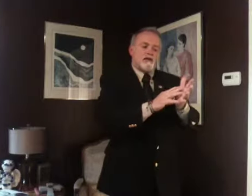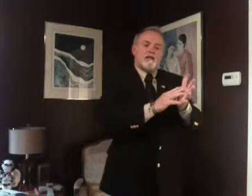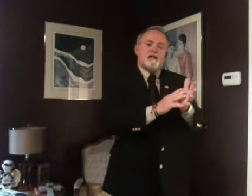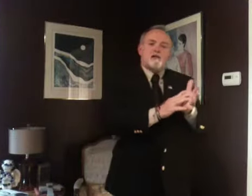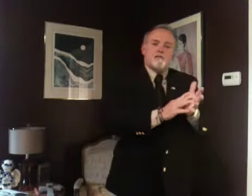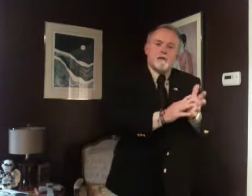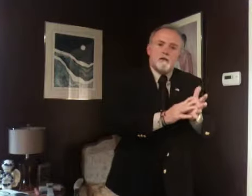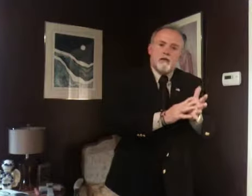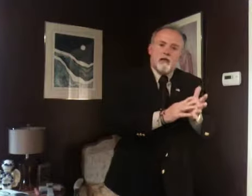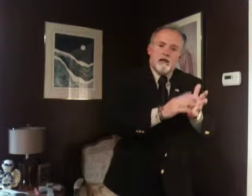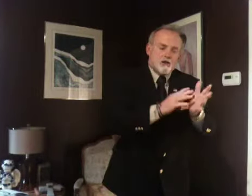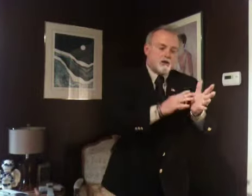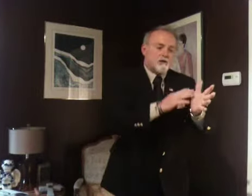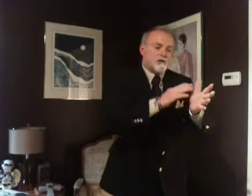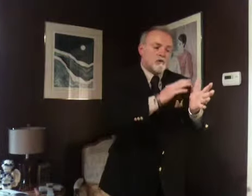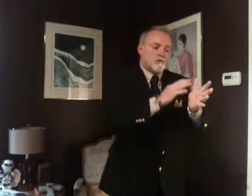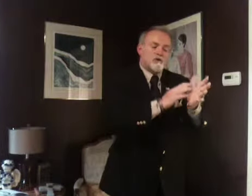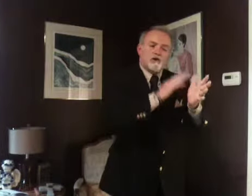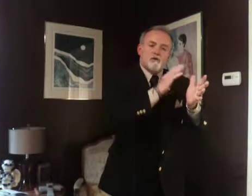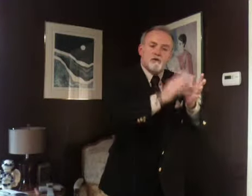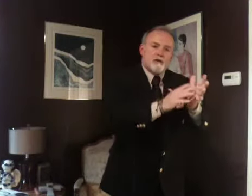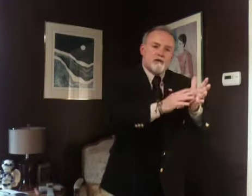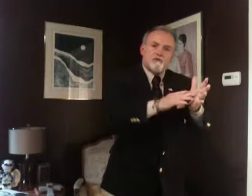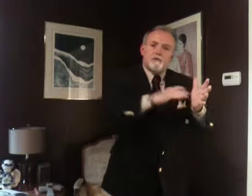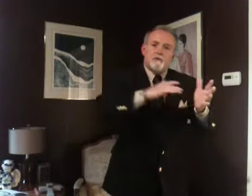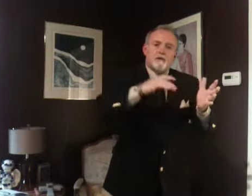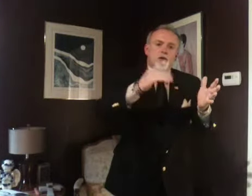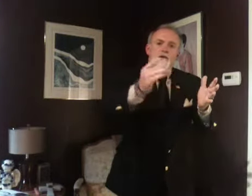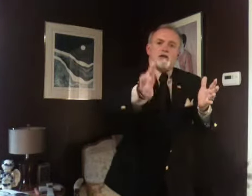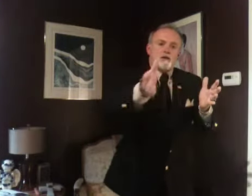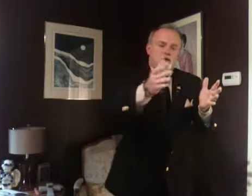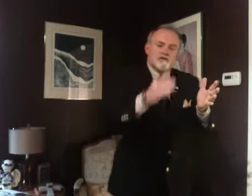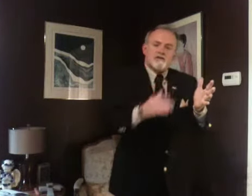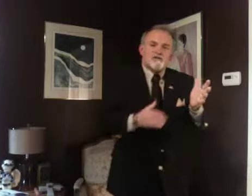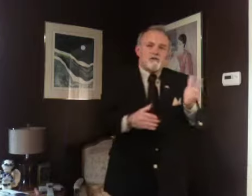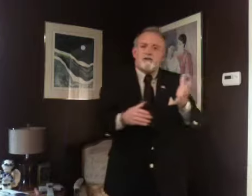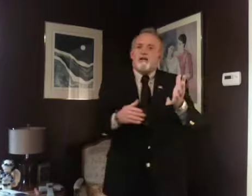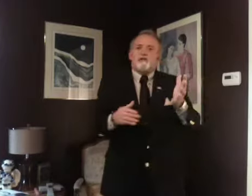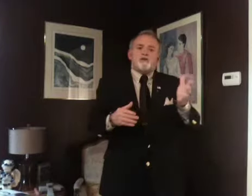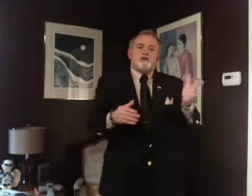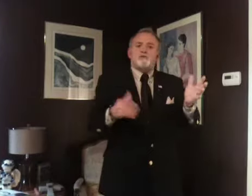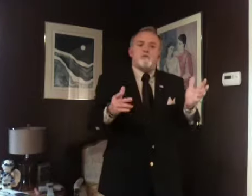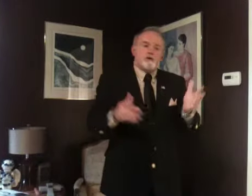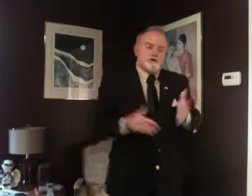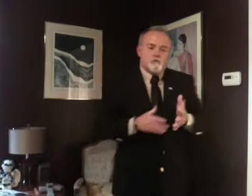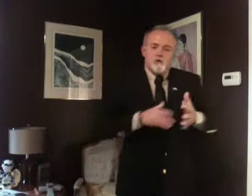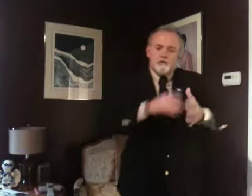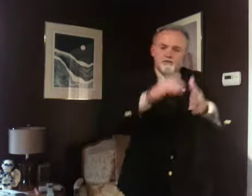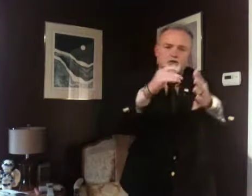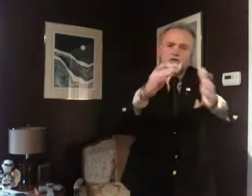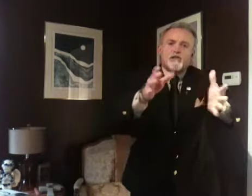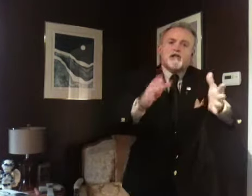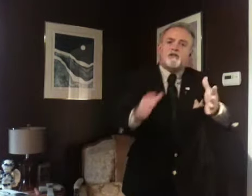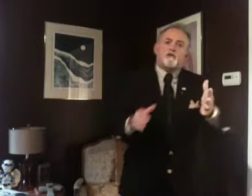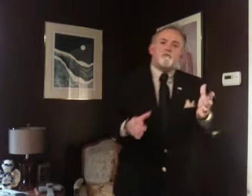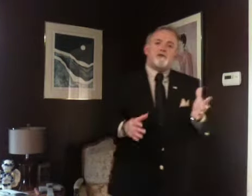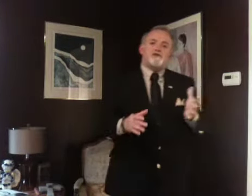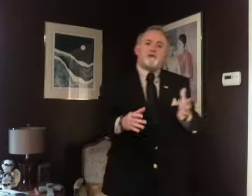thinking of how, when you go to the bathroom, there is a certain kind of a toothbrush you want, a certain kind of toothpaste you